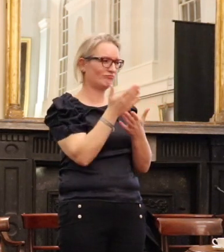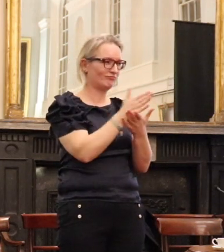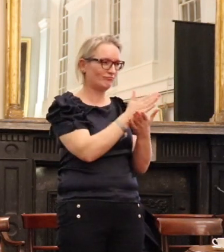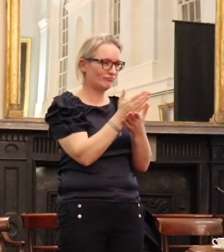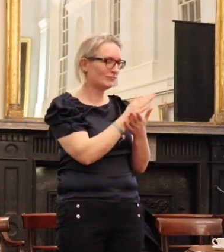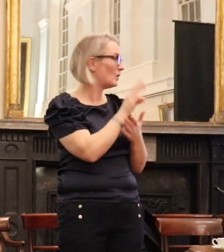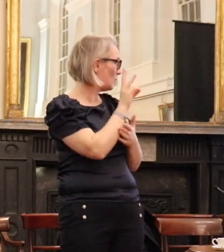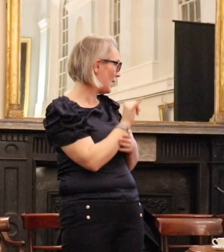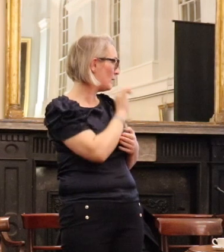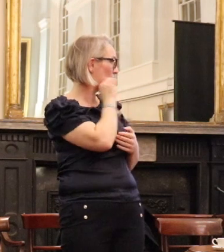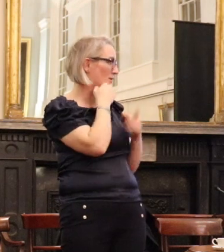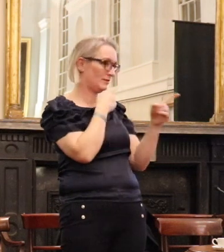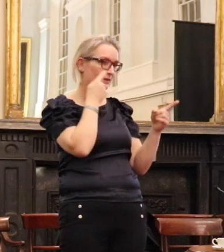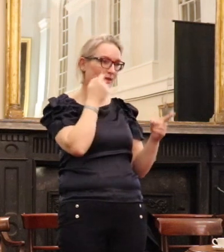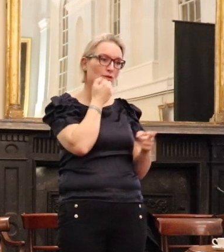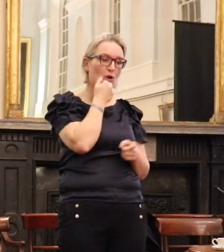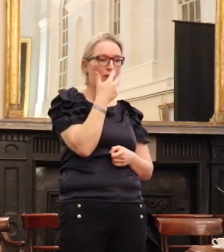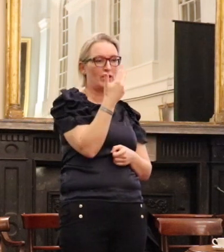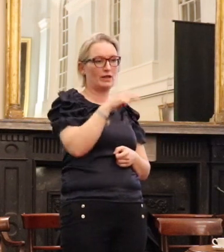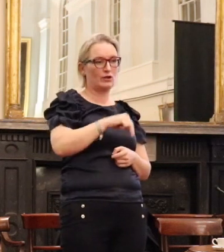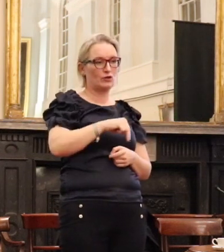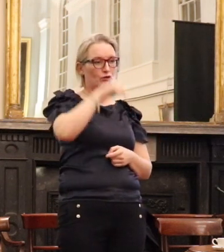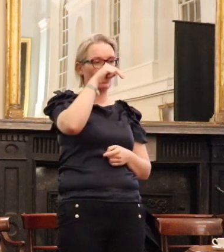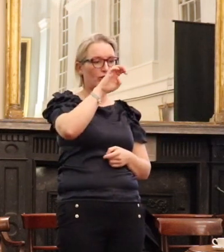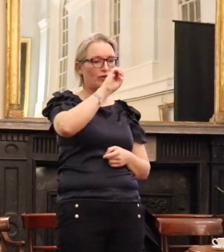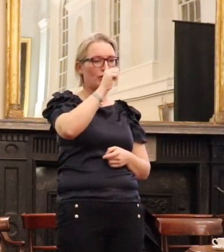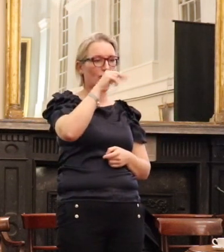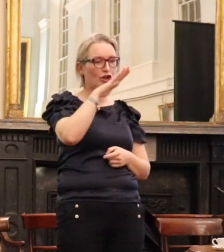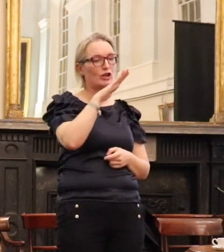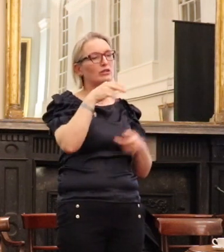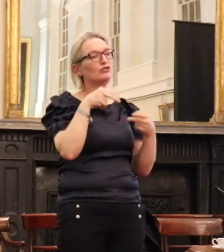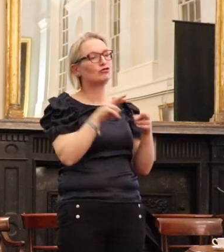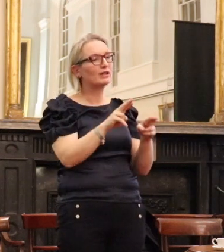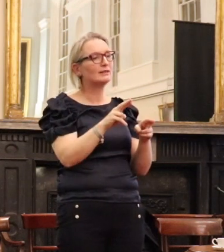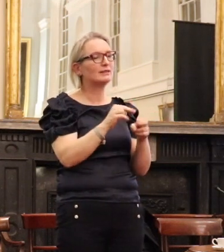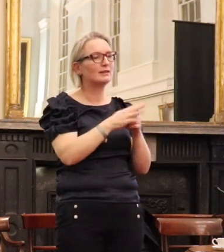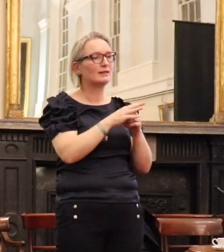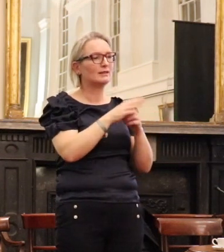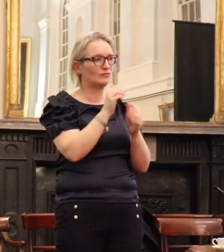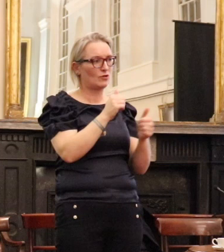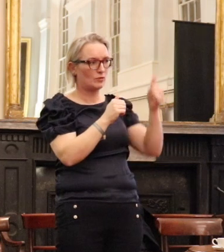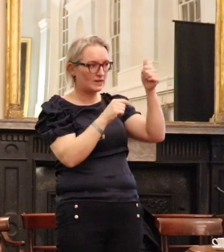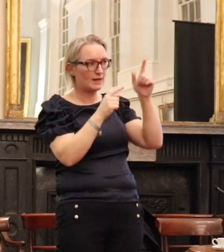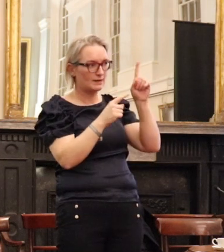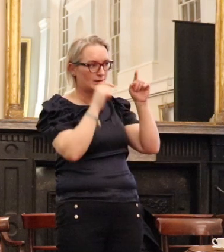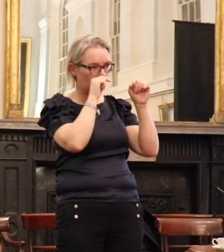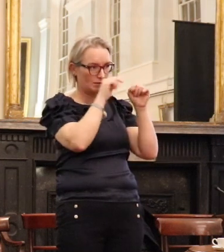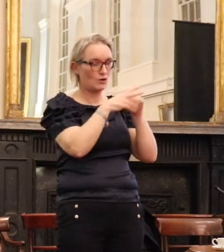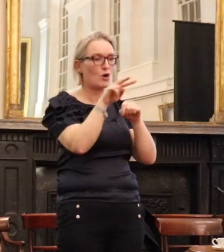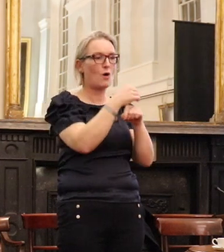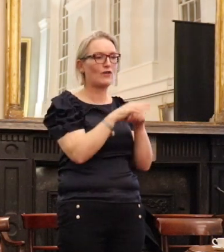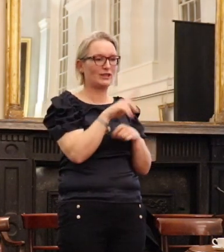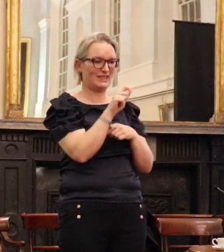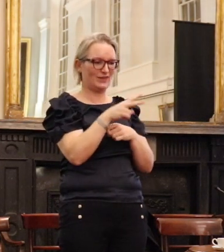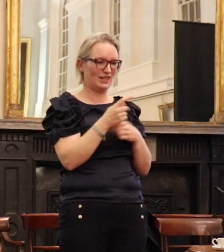picture there is, over three and over the was called the RTV Rentals Shop. The first thing you say to people of a certain age in